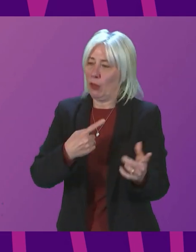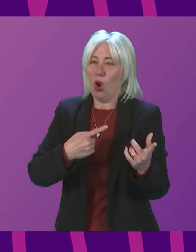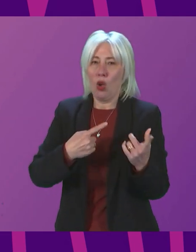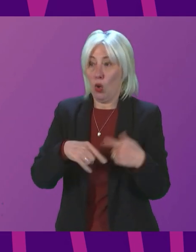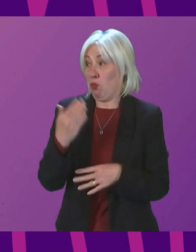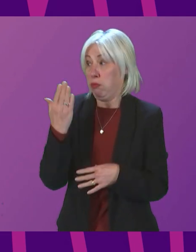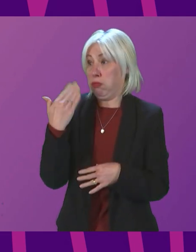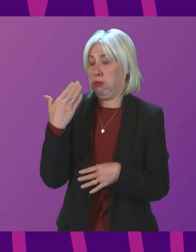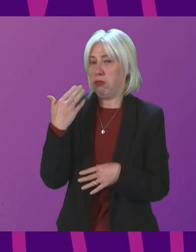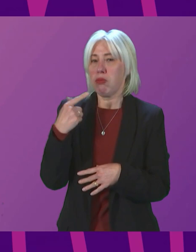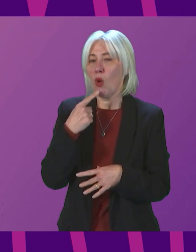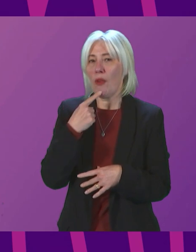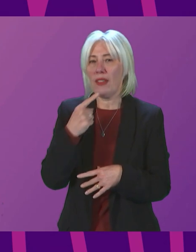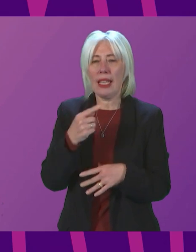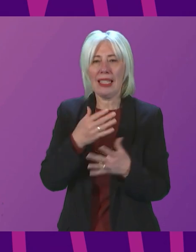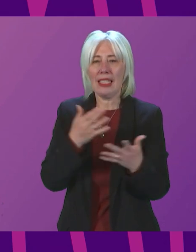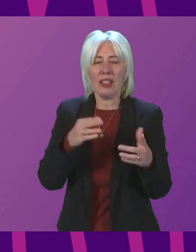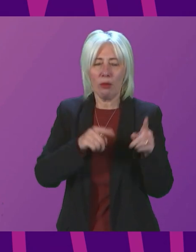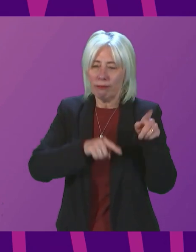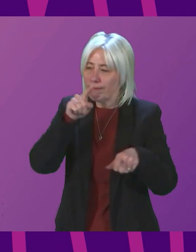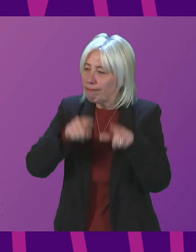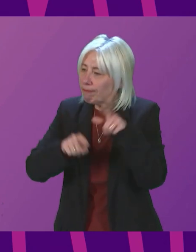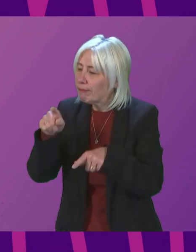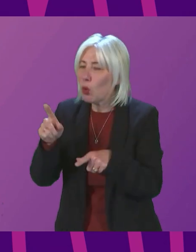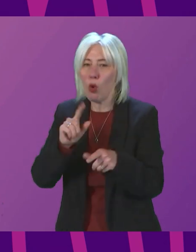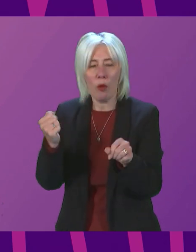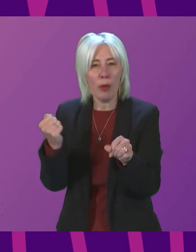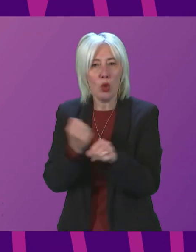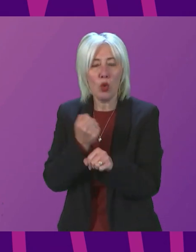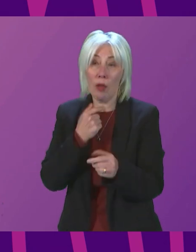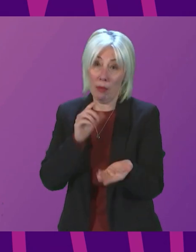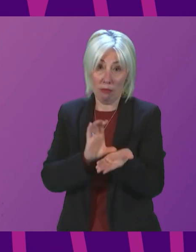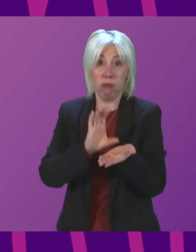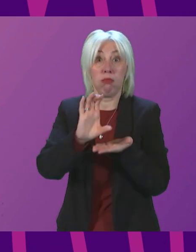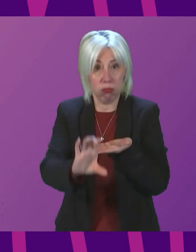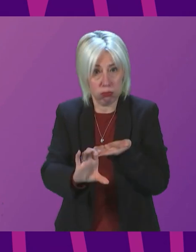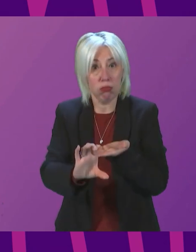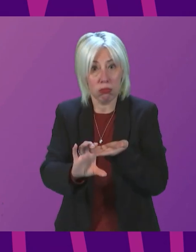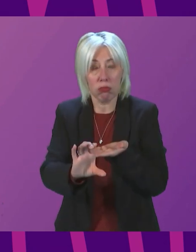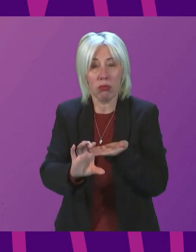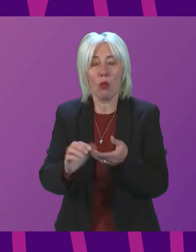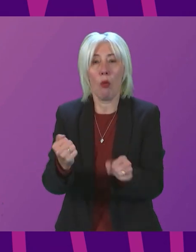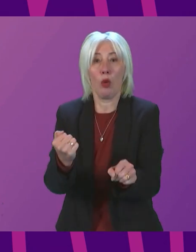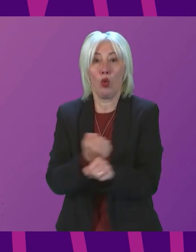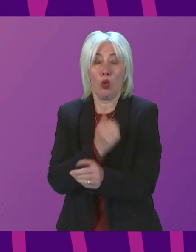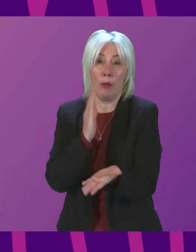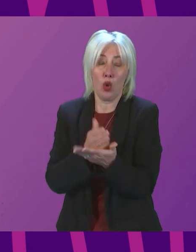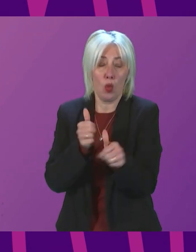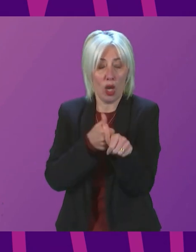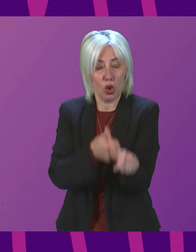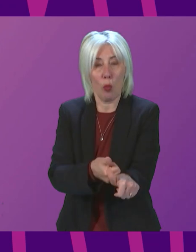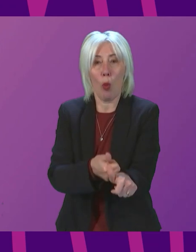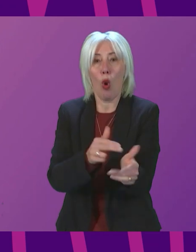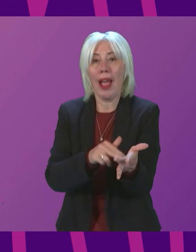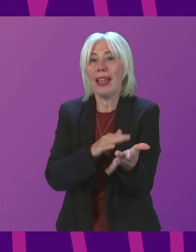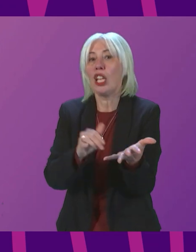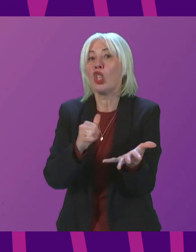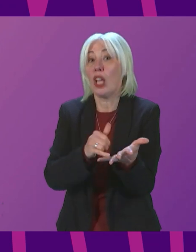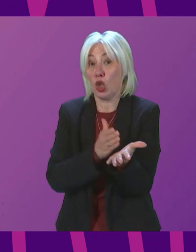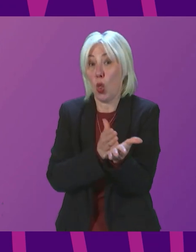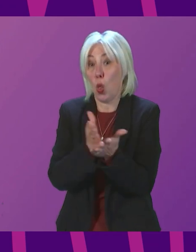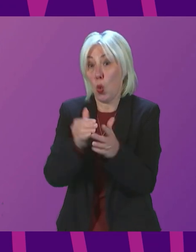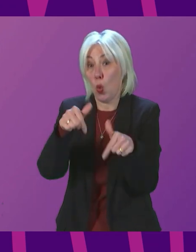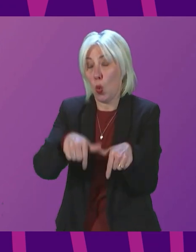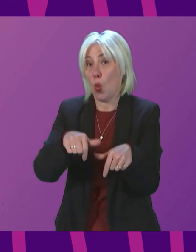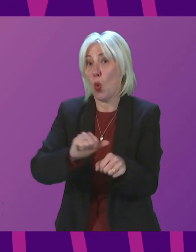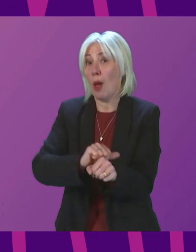in recent weeks the range of different steps backed by significant investment that we are taking to support the National Health Service through the